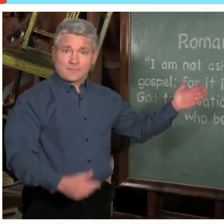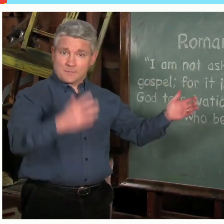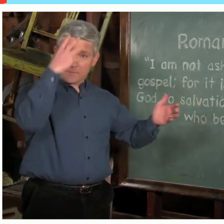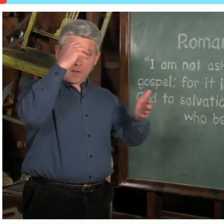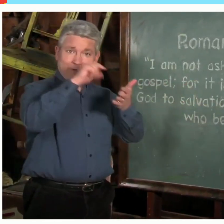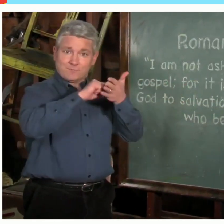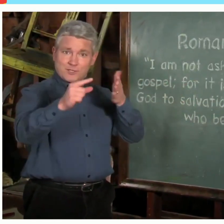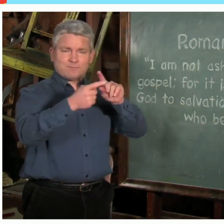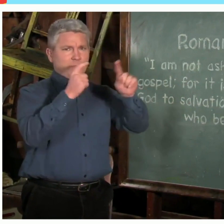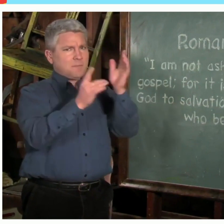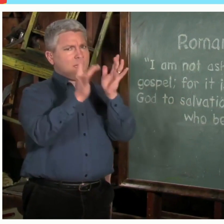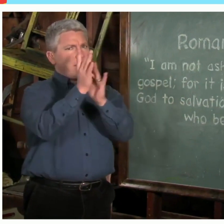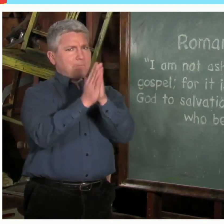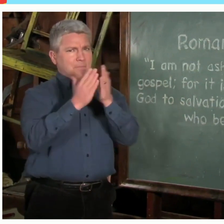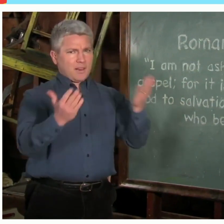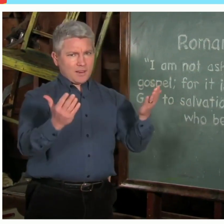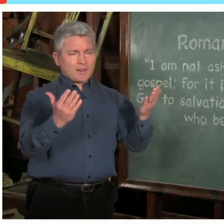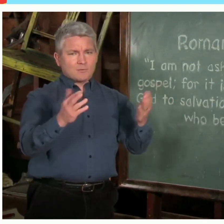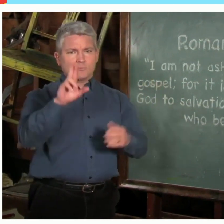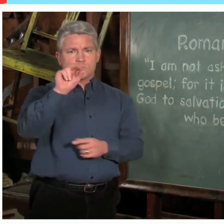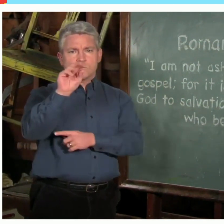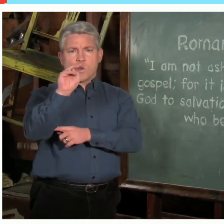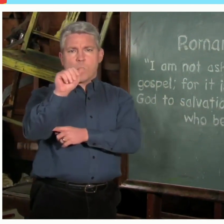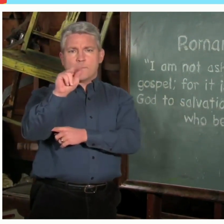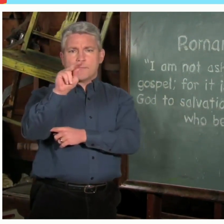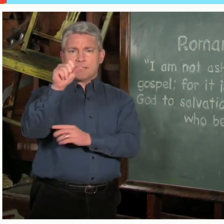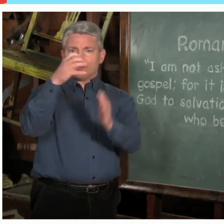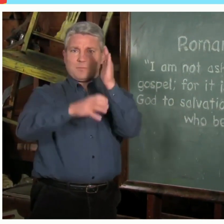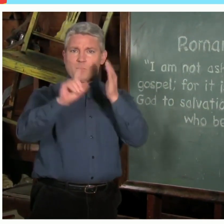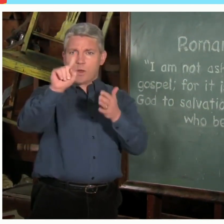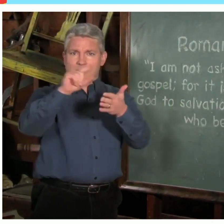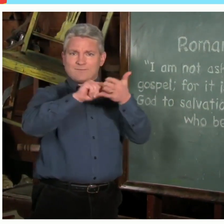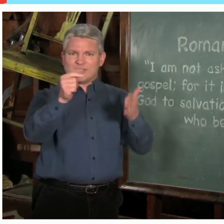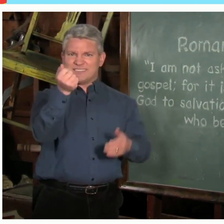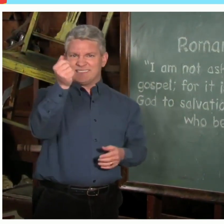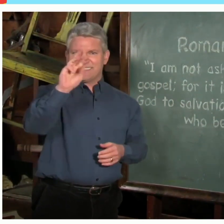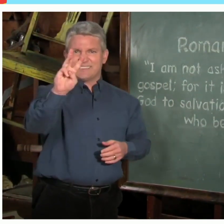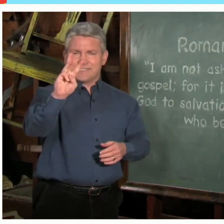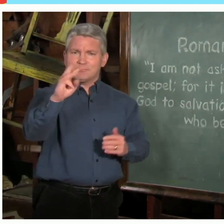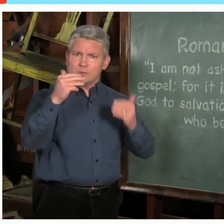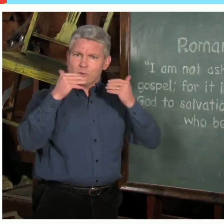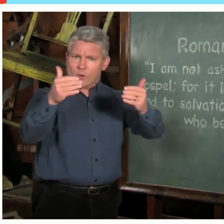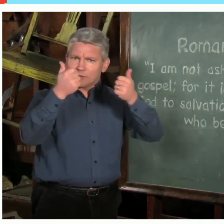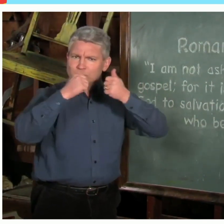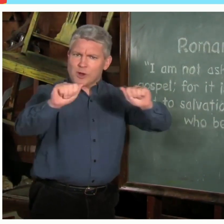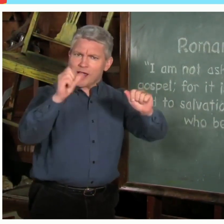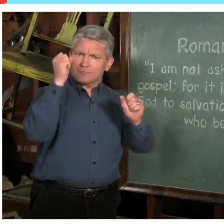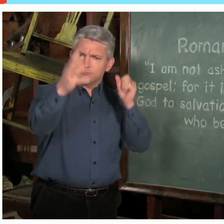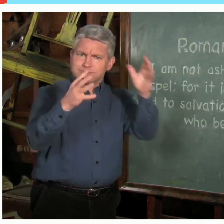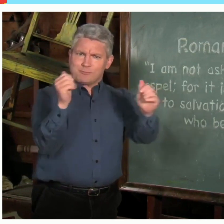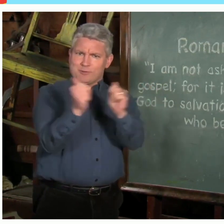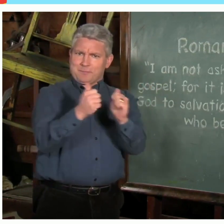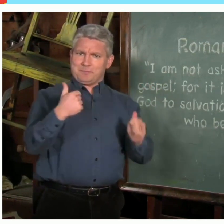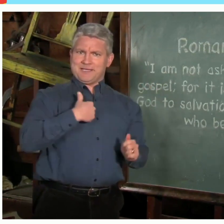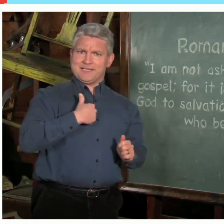Today's Bible memory verse is from Romans chapter 1 verse 16. Go ahead and try it with me.